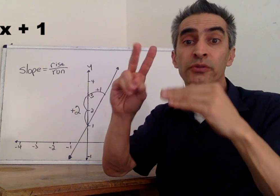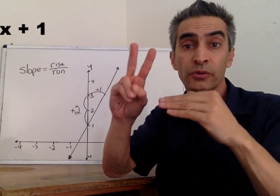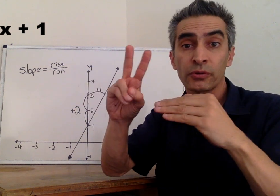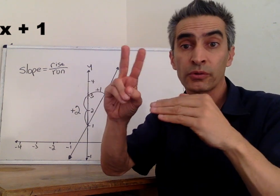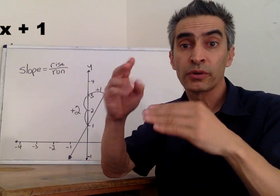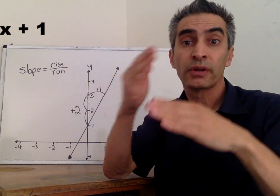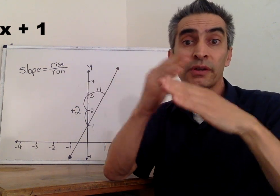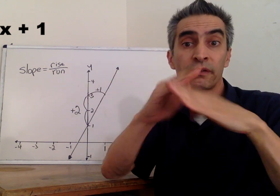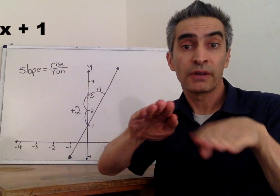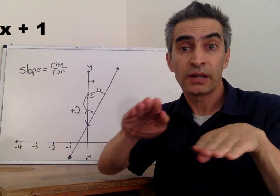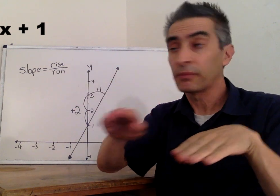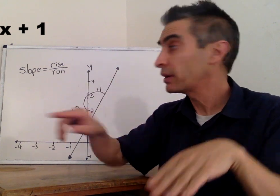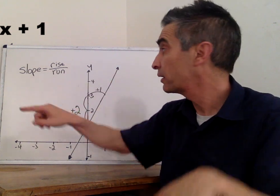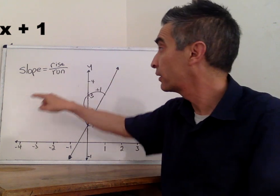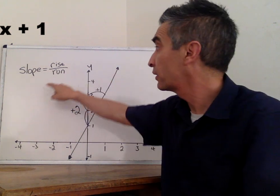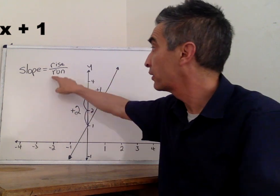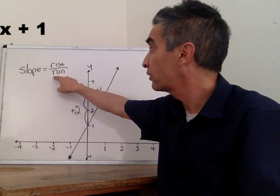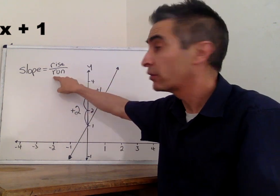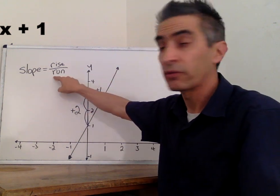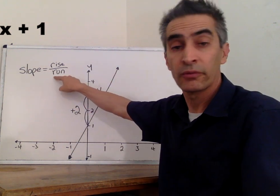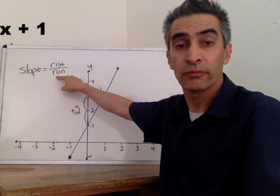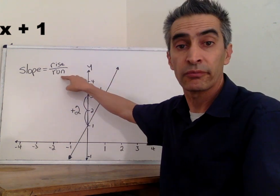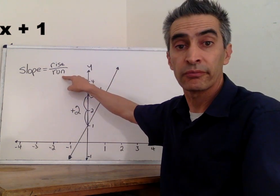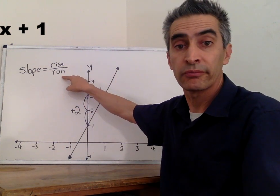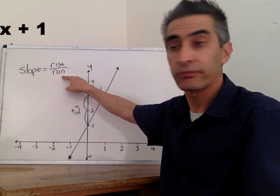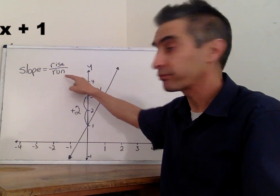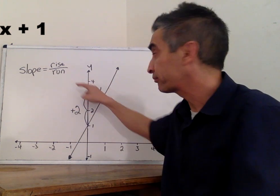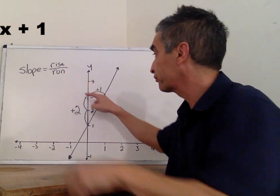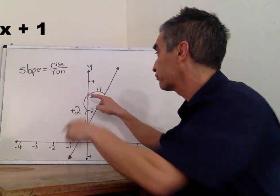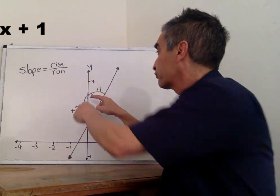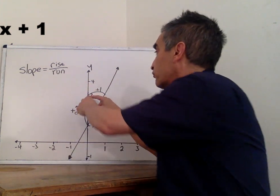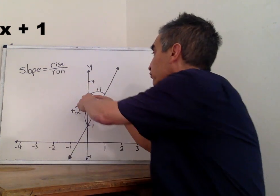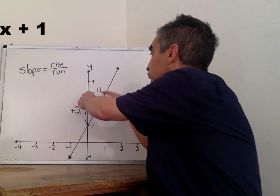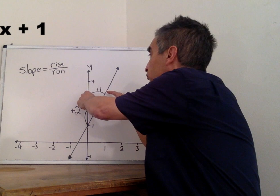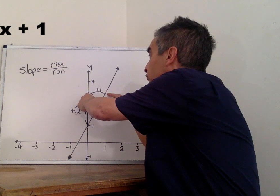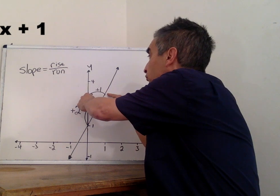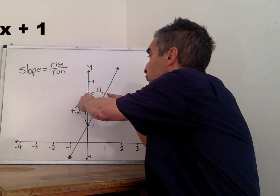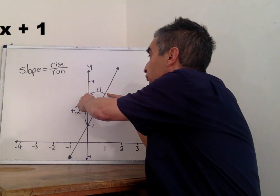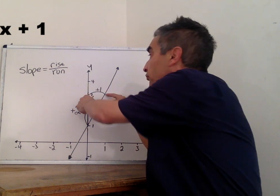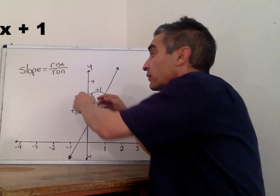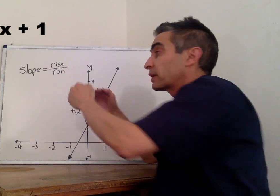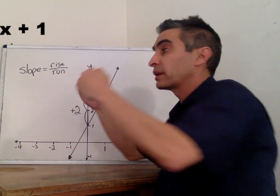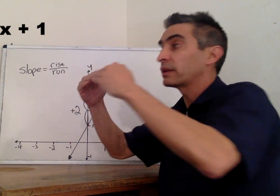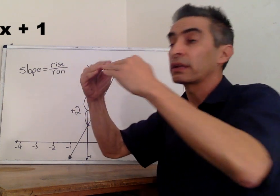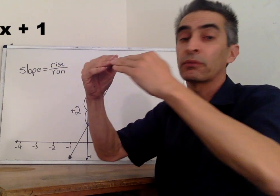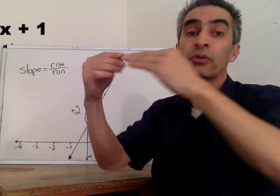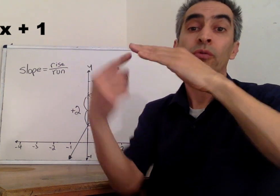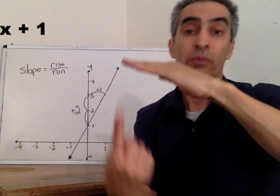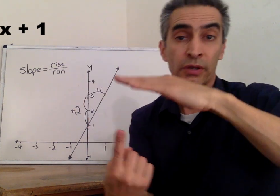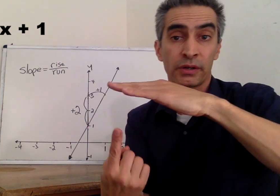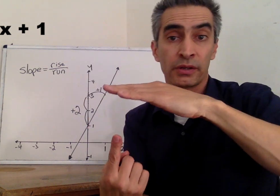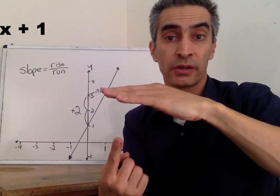which equals 2 divided by the run, which equals 1.